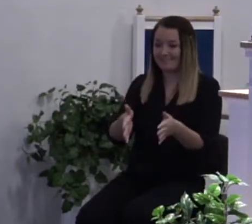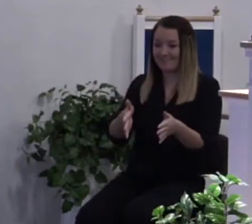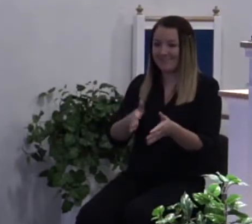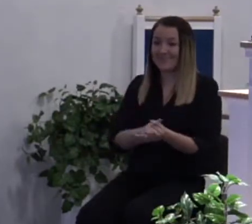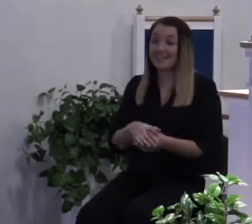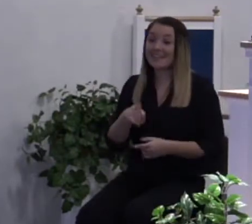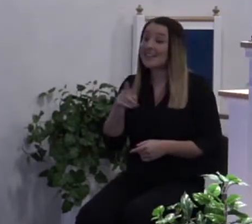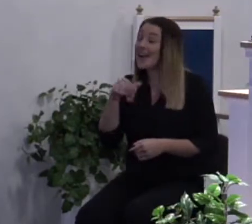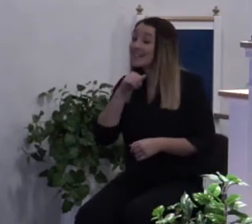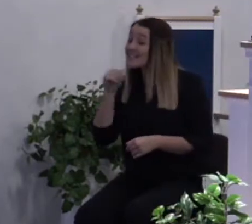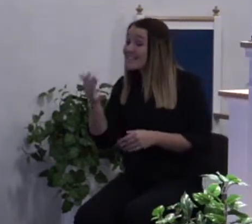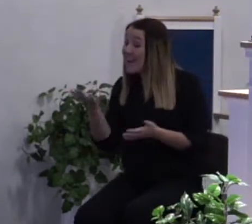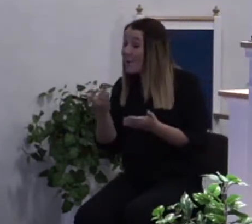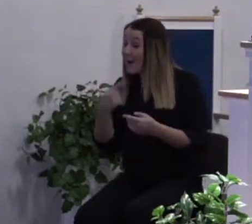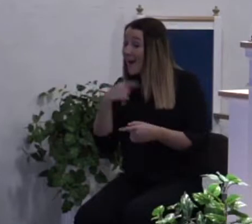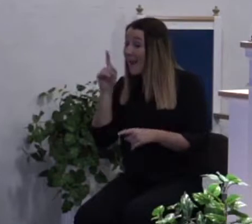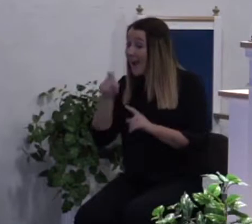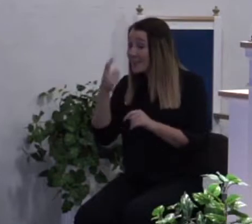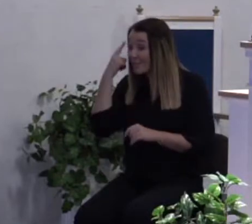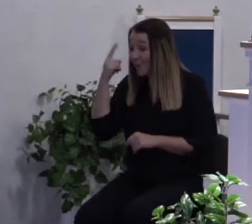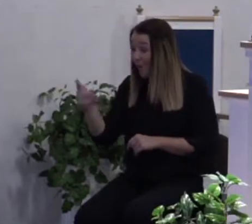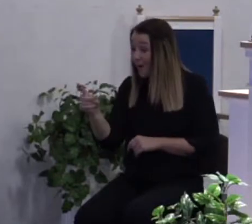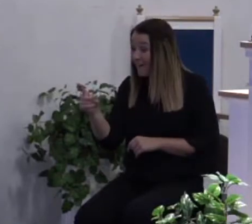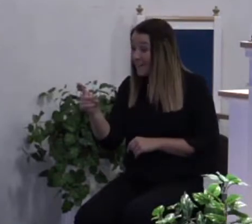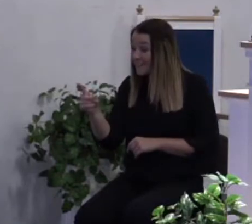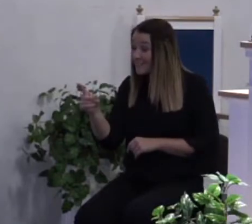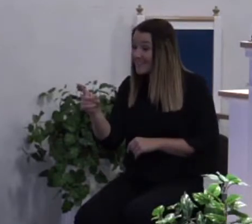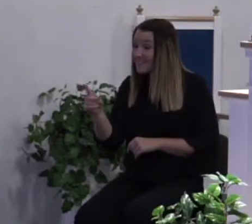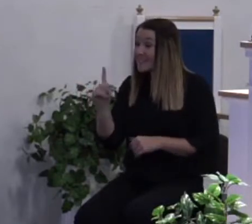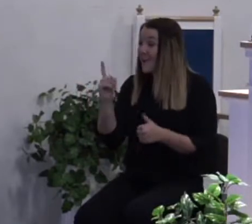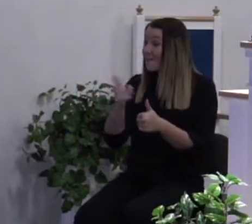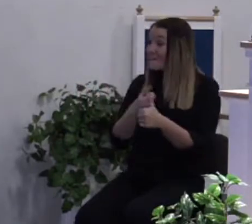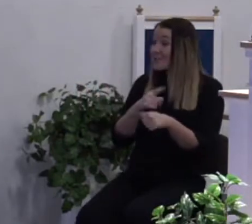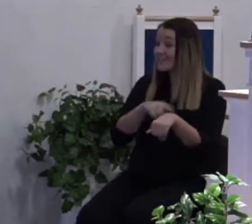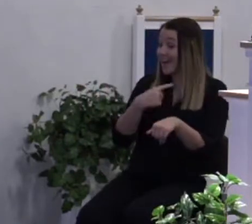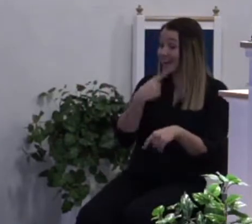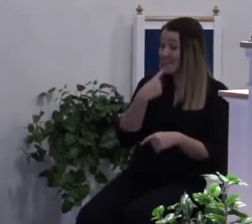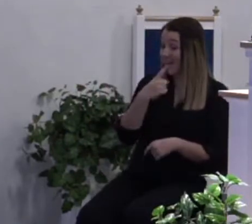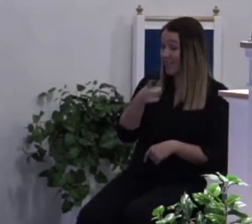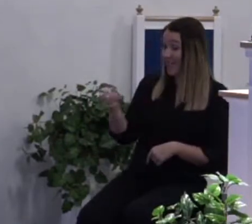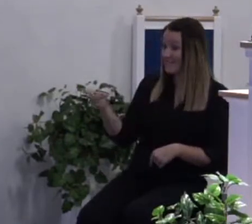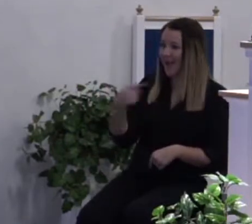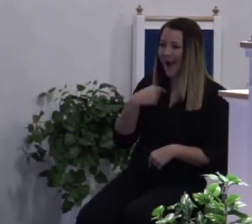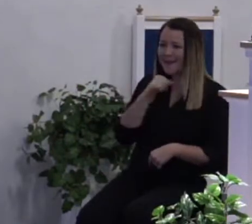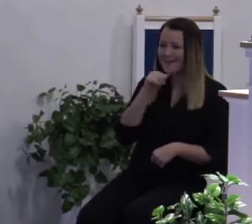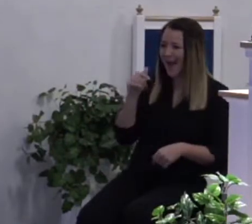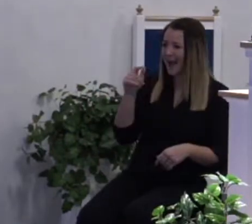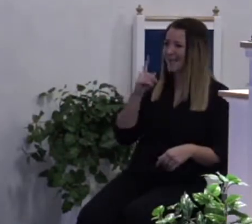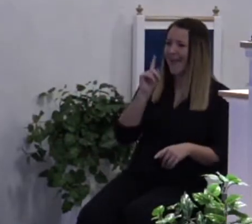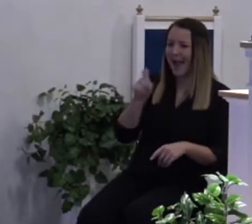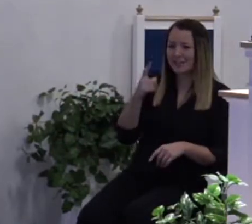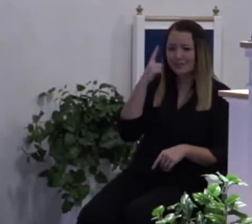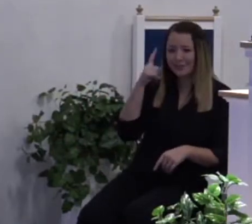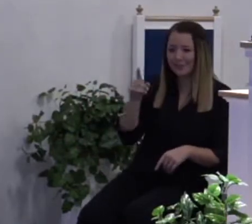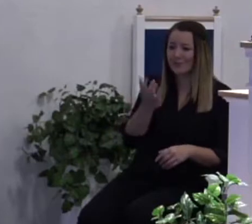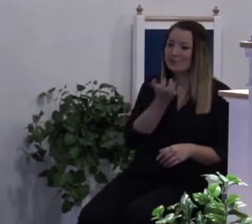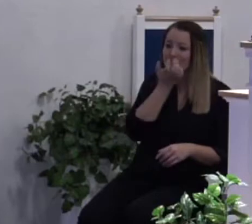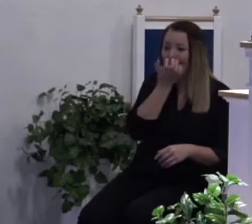That's not what I asked for. That's the first thing I would tell them. I didn't ask you to cut the grass. I didn't